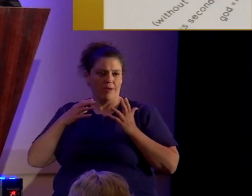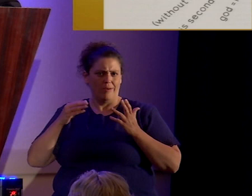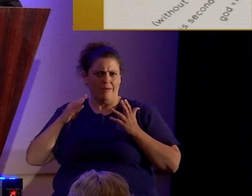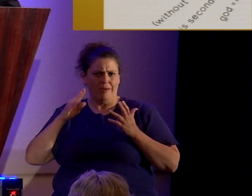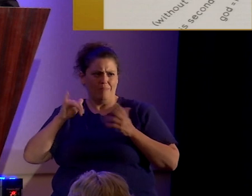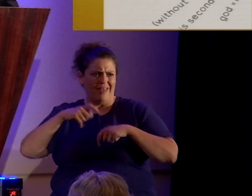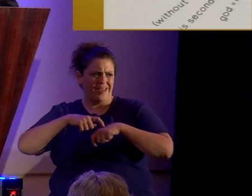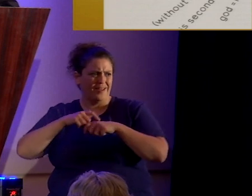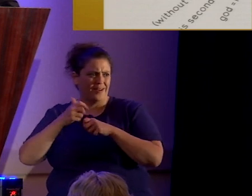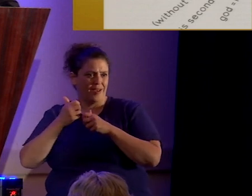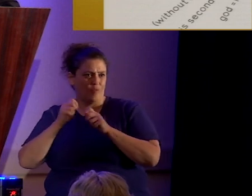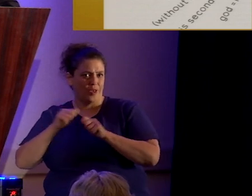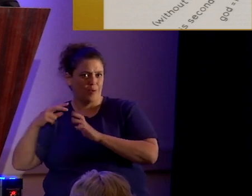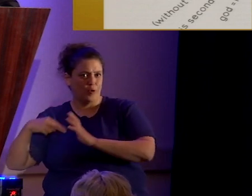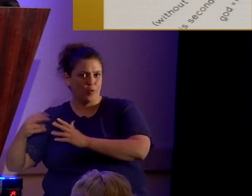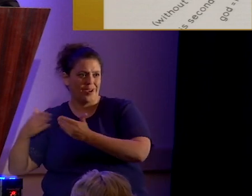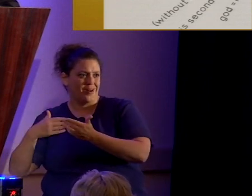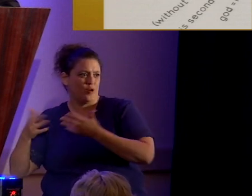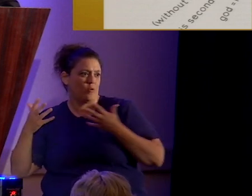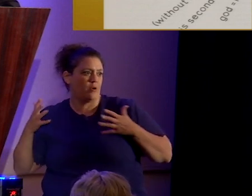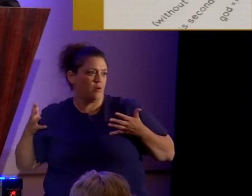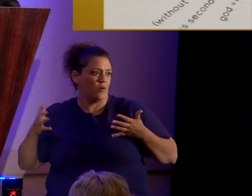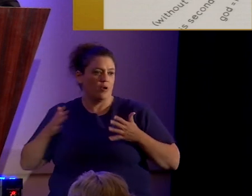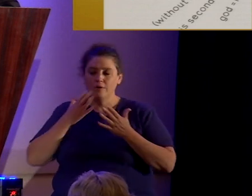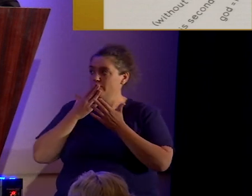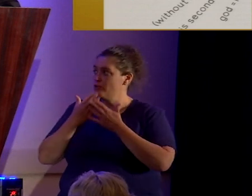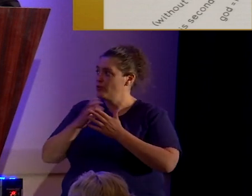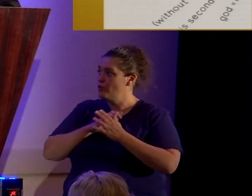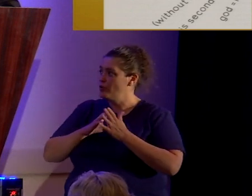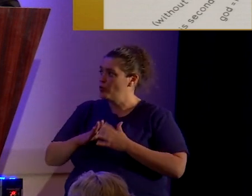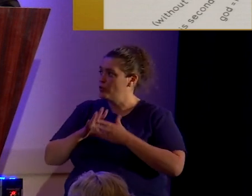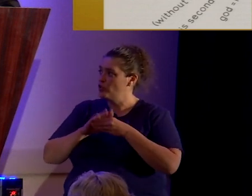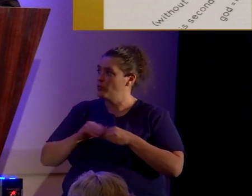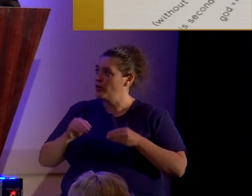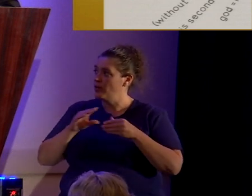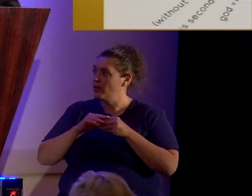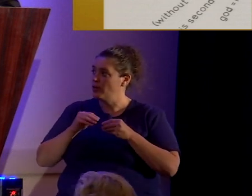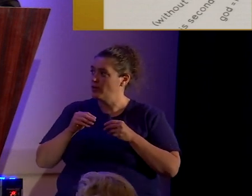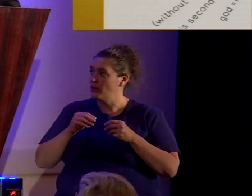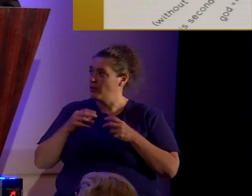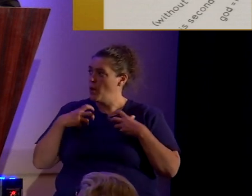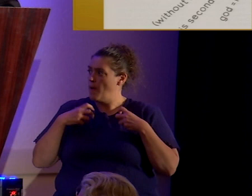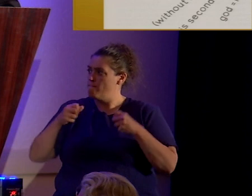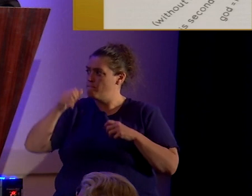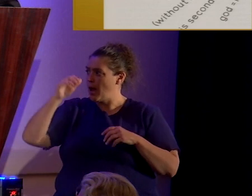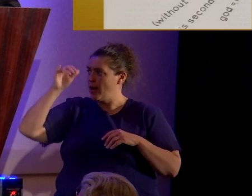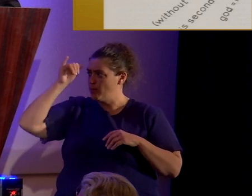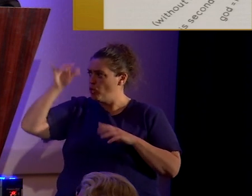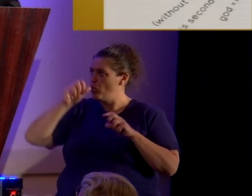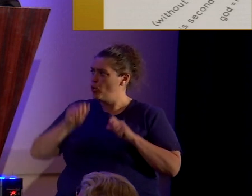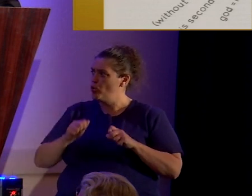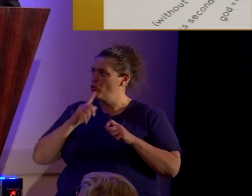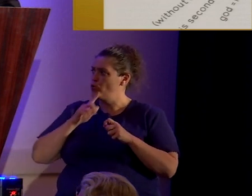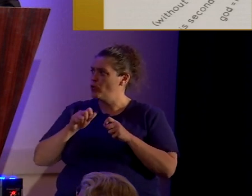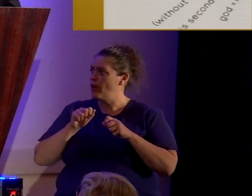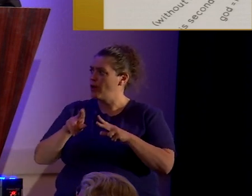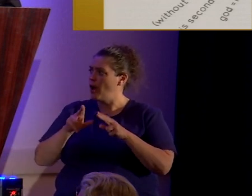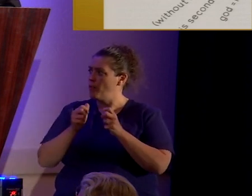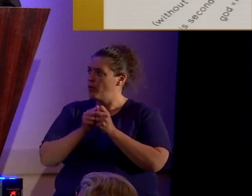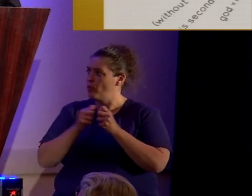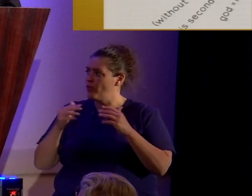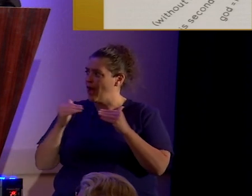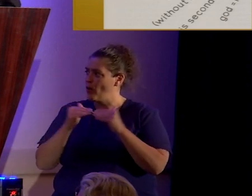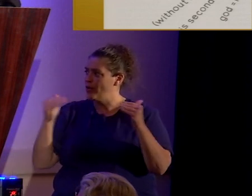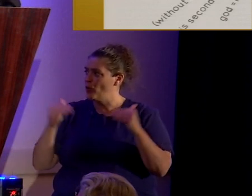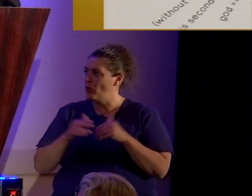of the 20th century. It's a good Christian message. Mighty bull who can copulate without equal.